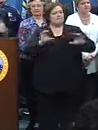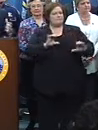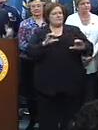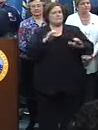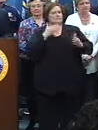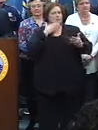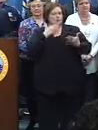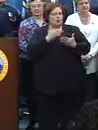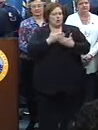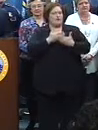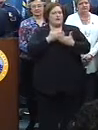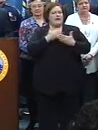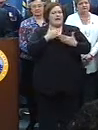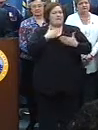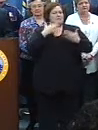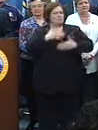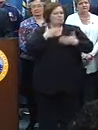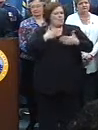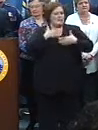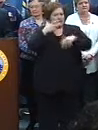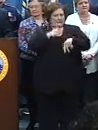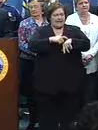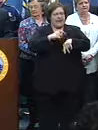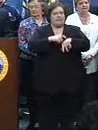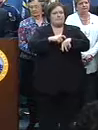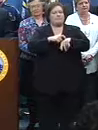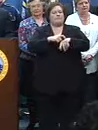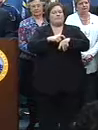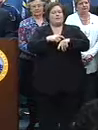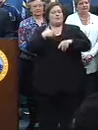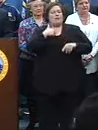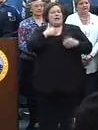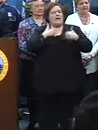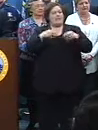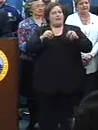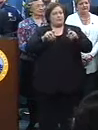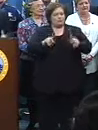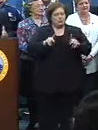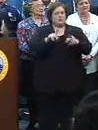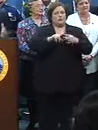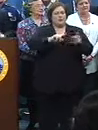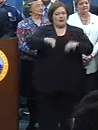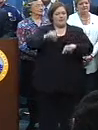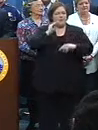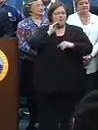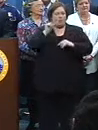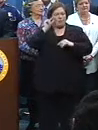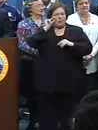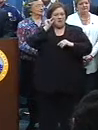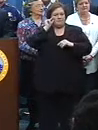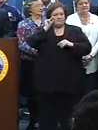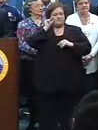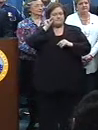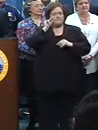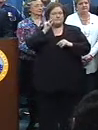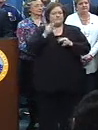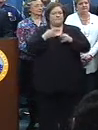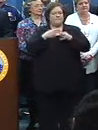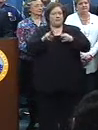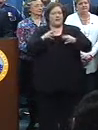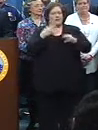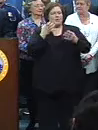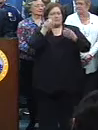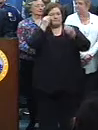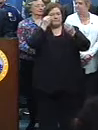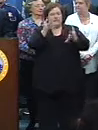be a great joy for so many of us that had the opportunity to be part of it. Just a quick couple of notes. First of all,